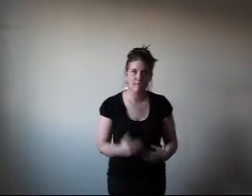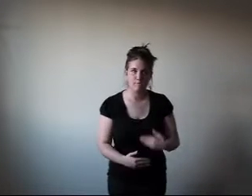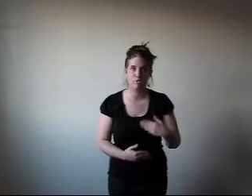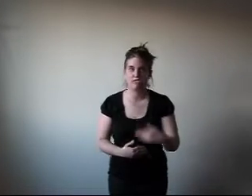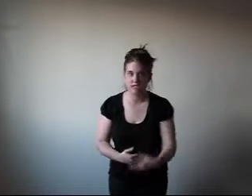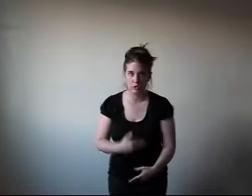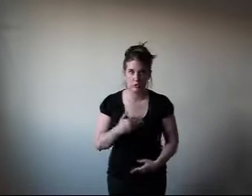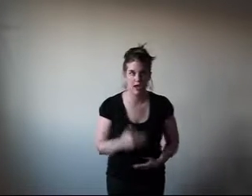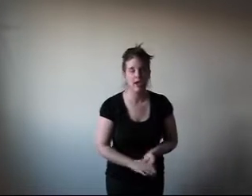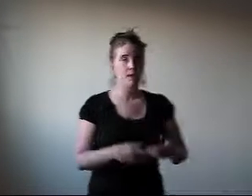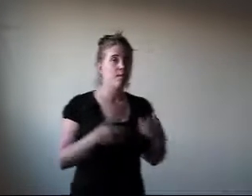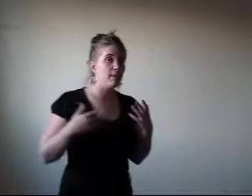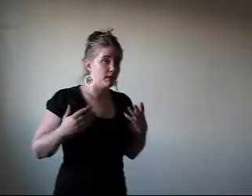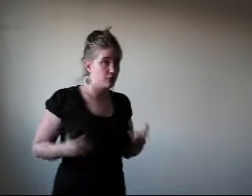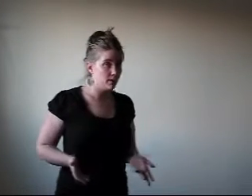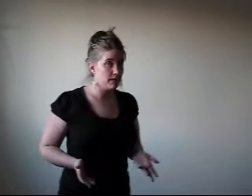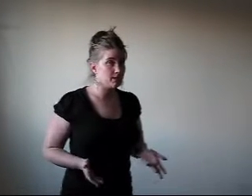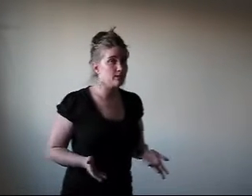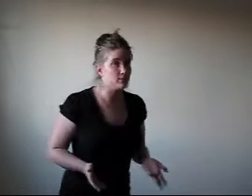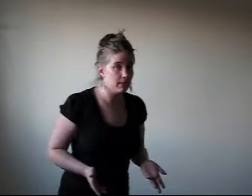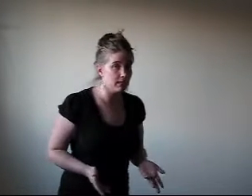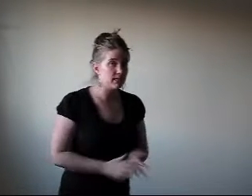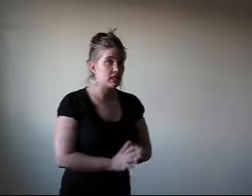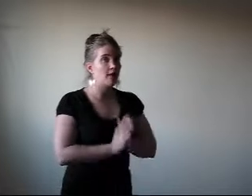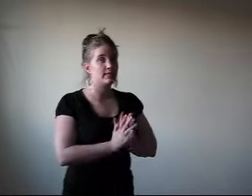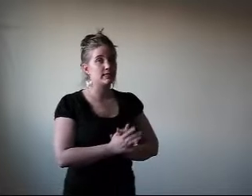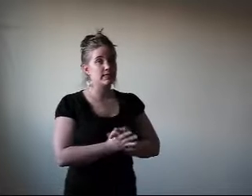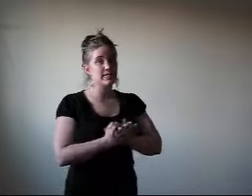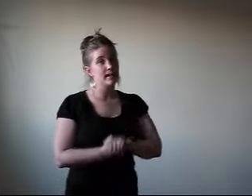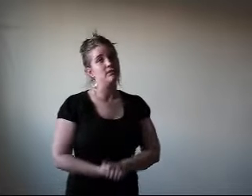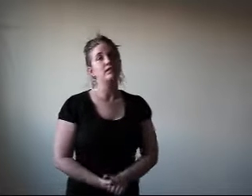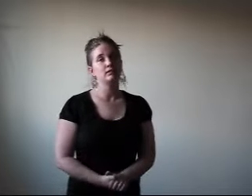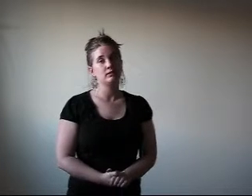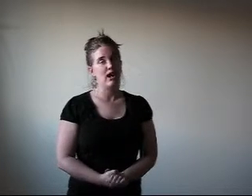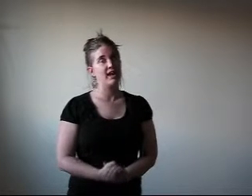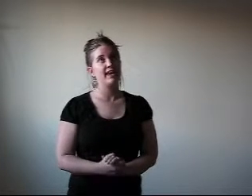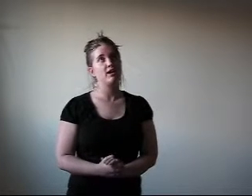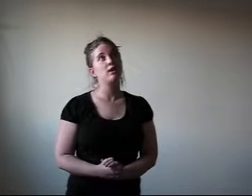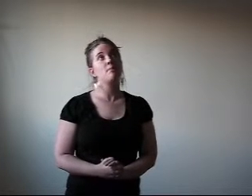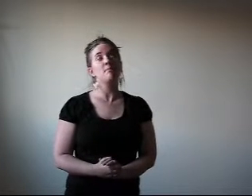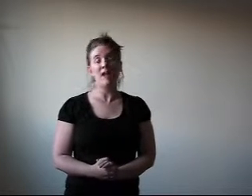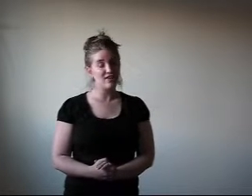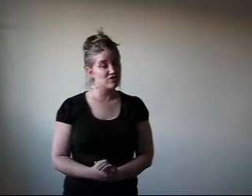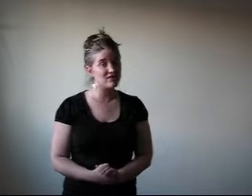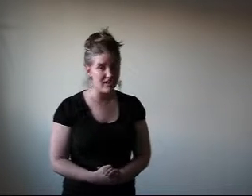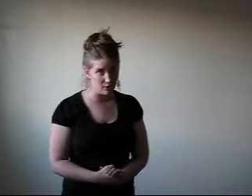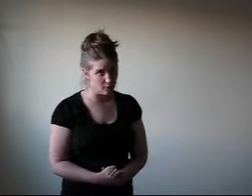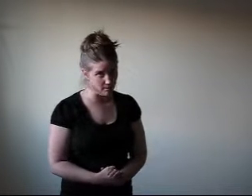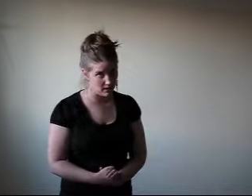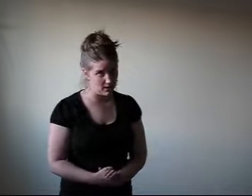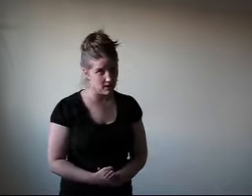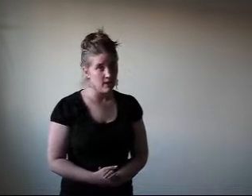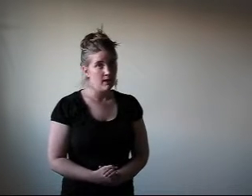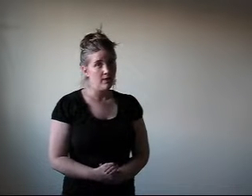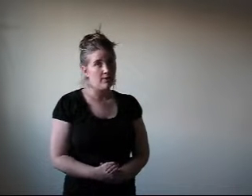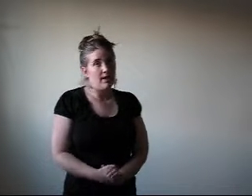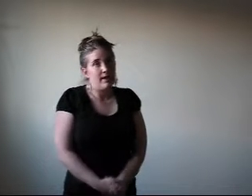every single day. By choice, for me, it's obviously David. I cannot imagine a day going by that